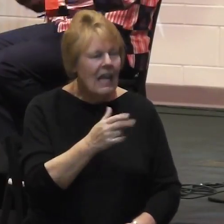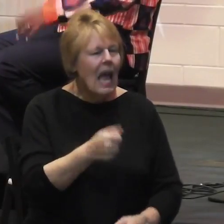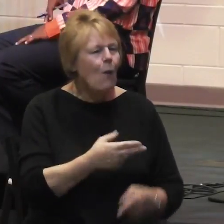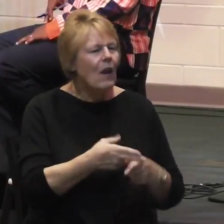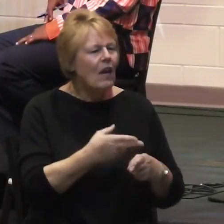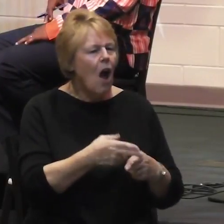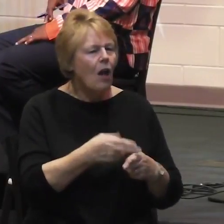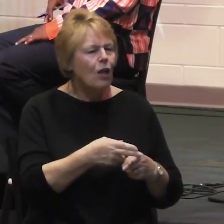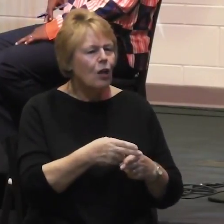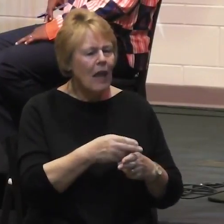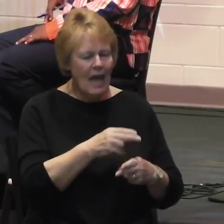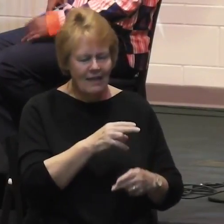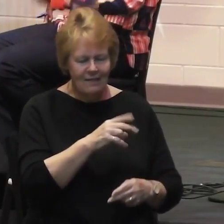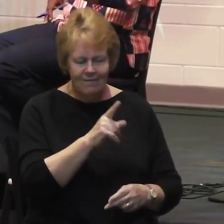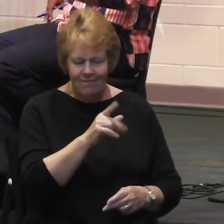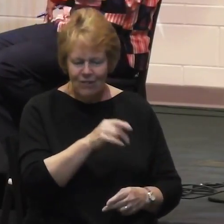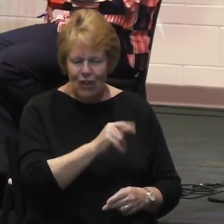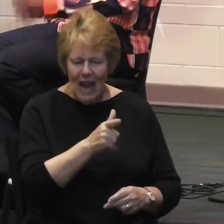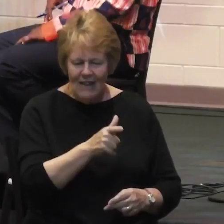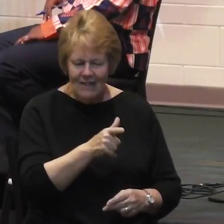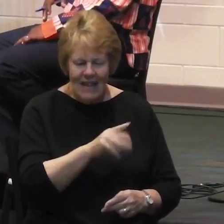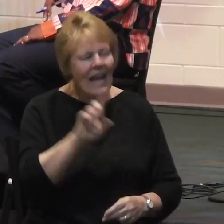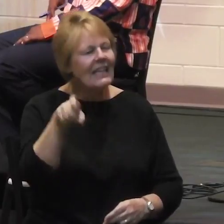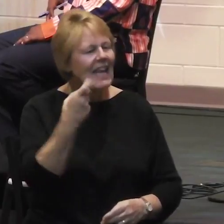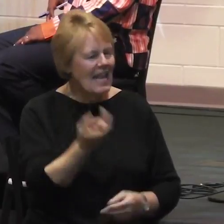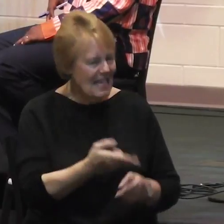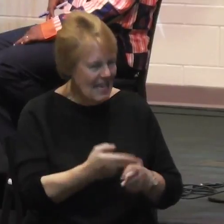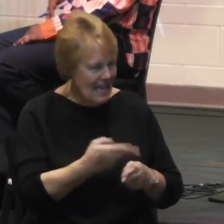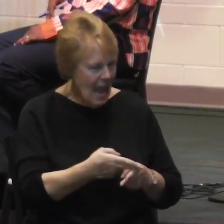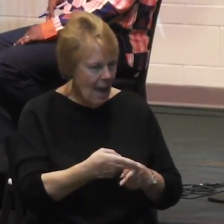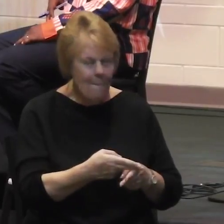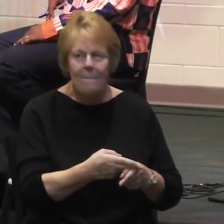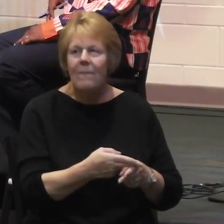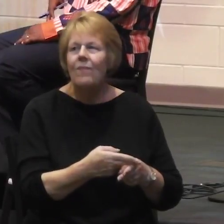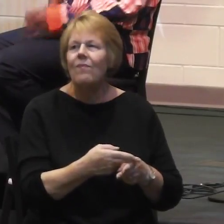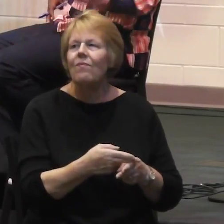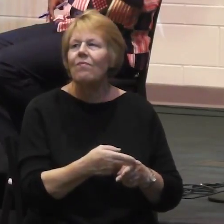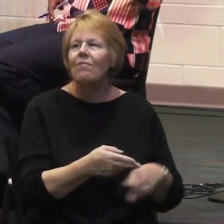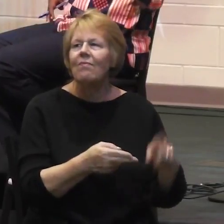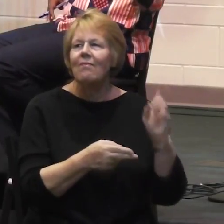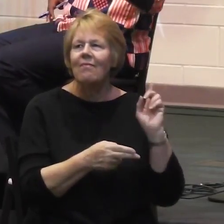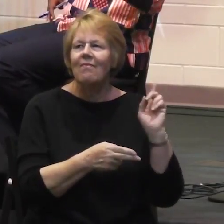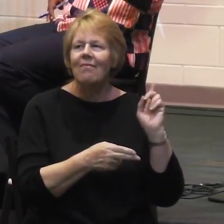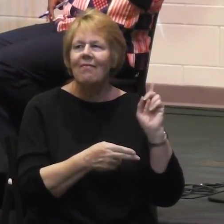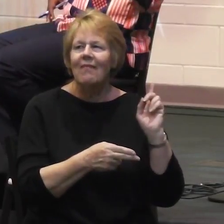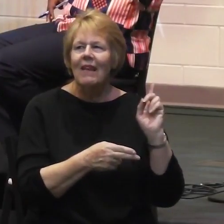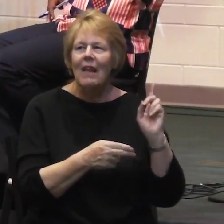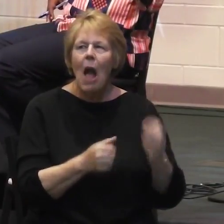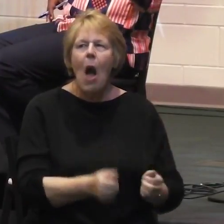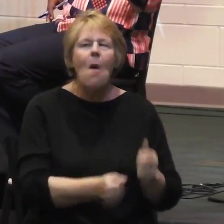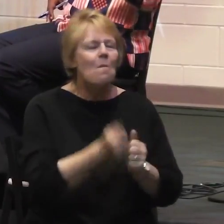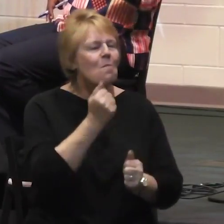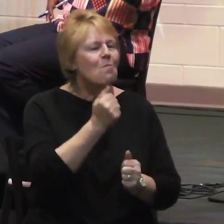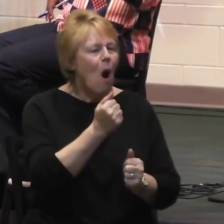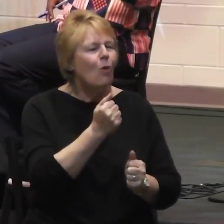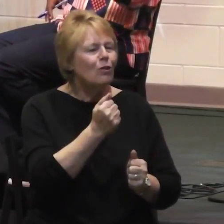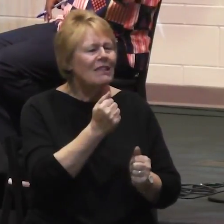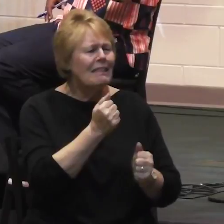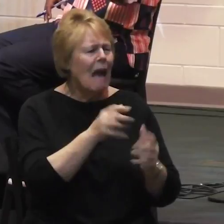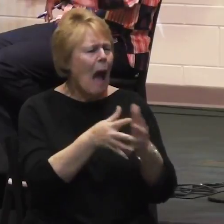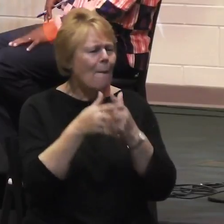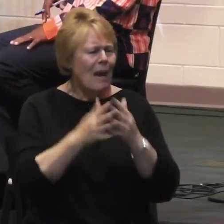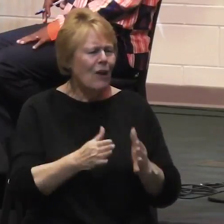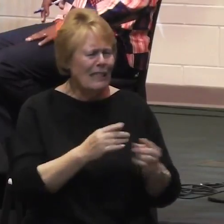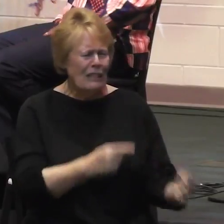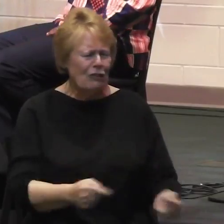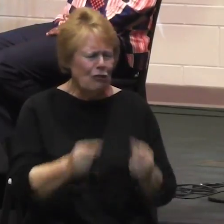you know, Kenyan name, Nzisa. A lot of Americans struggle with saying Nzisa. So,